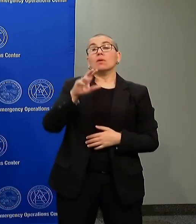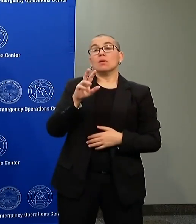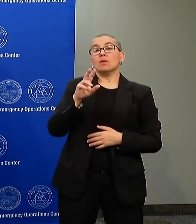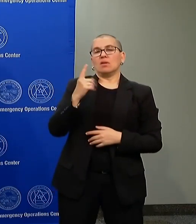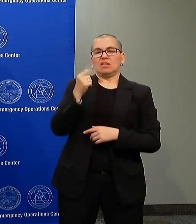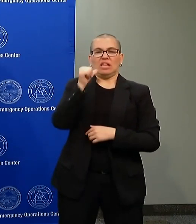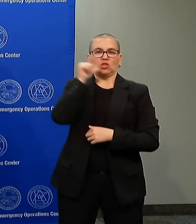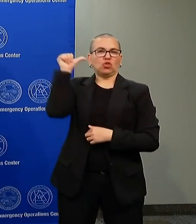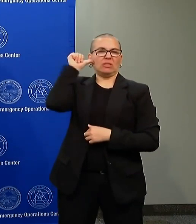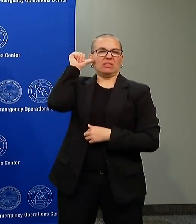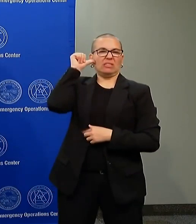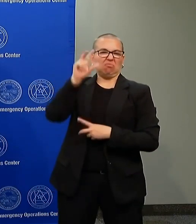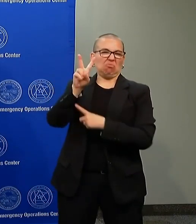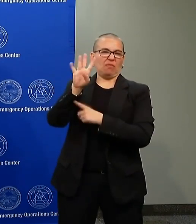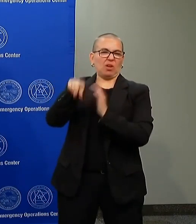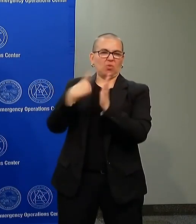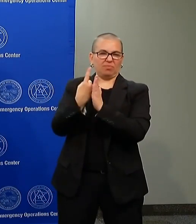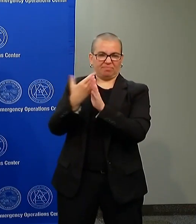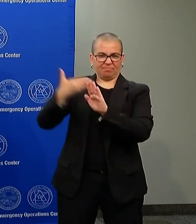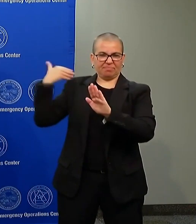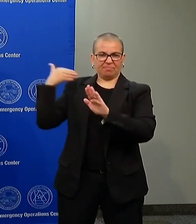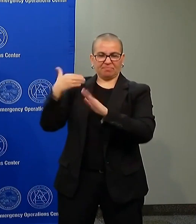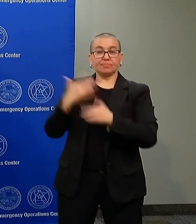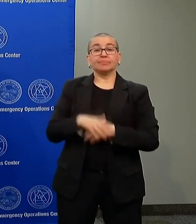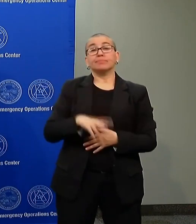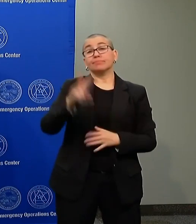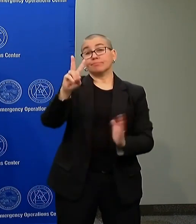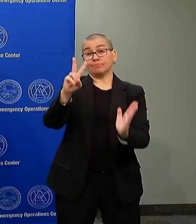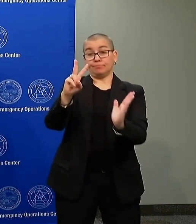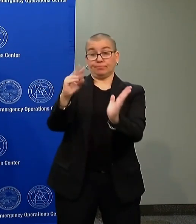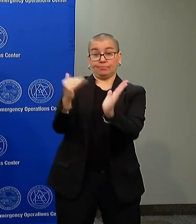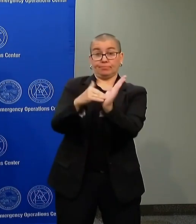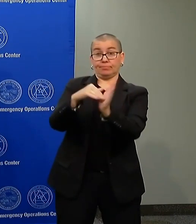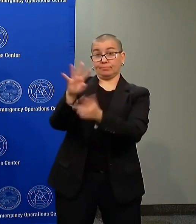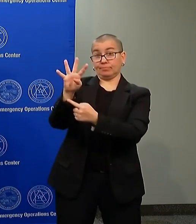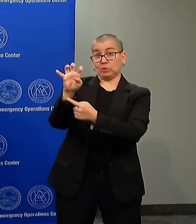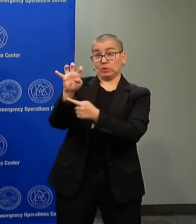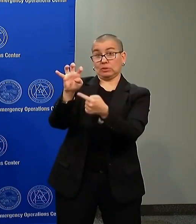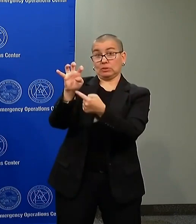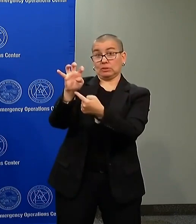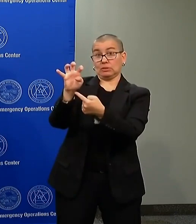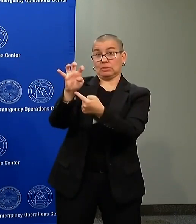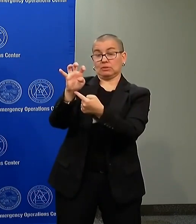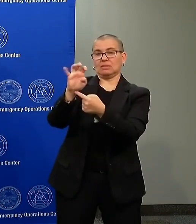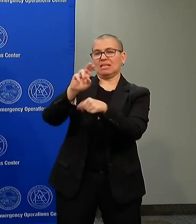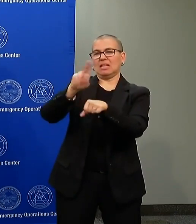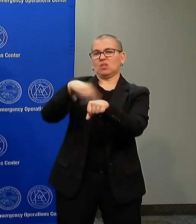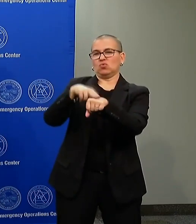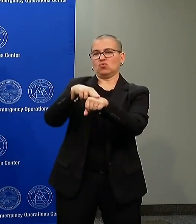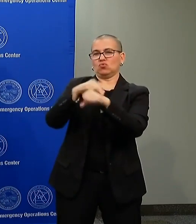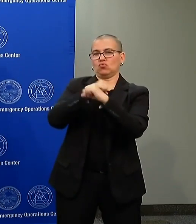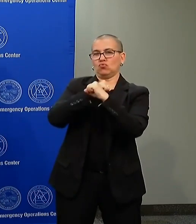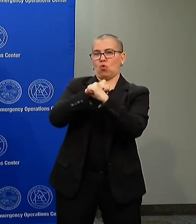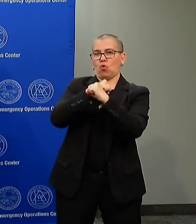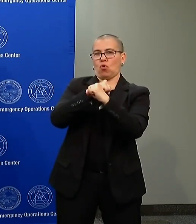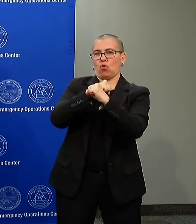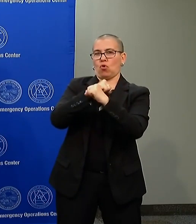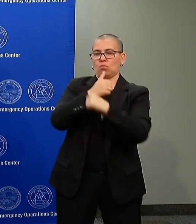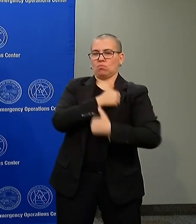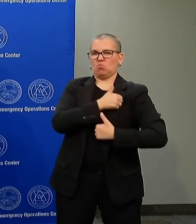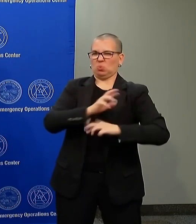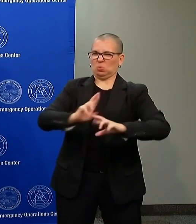on state active duty in support of the governor's executive order. As mentioned by the governor yesterday,